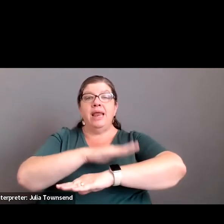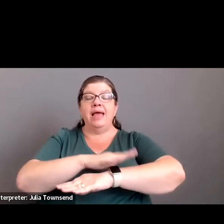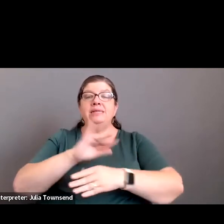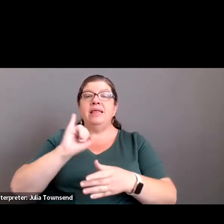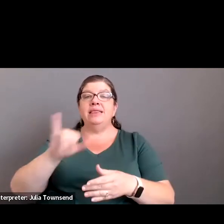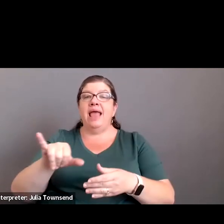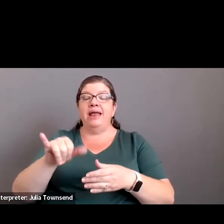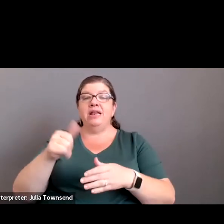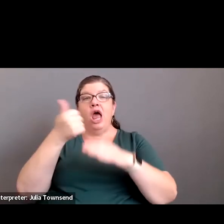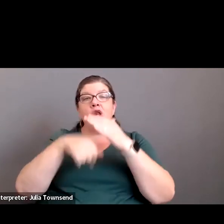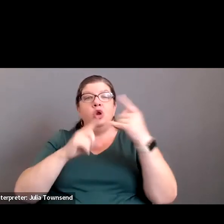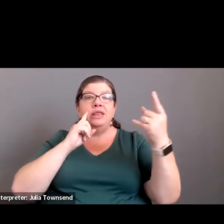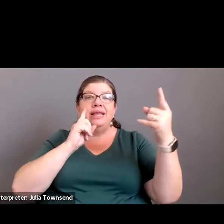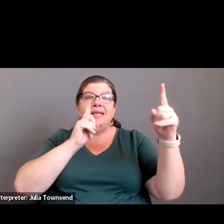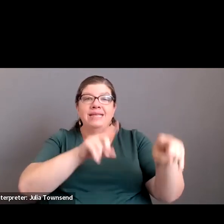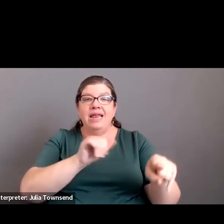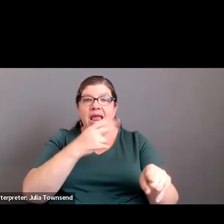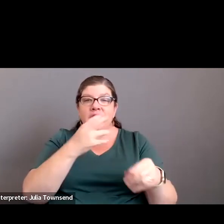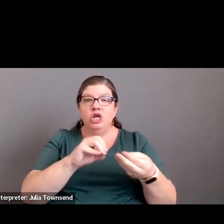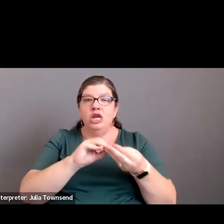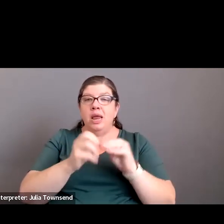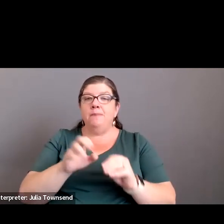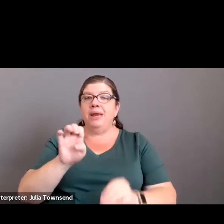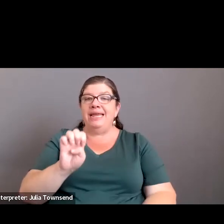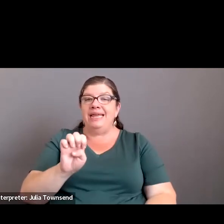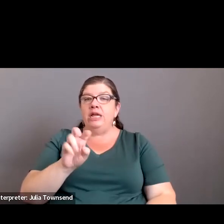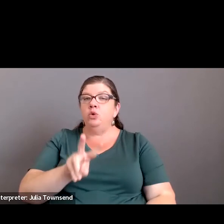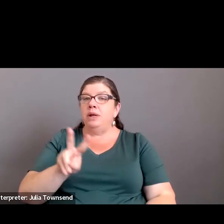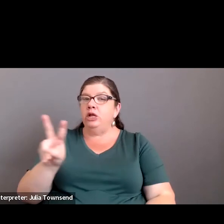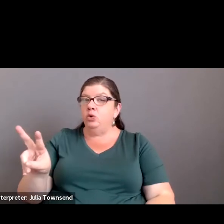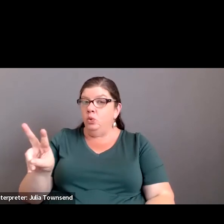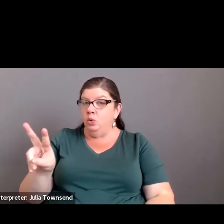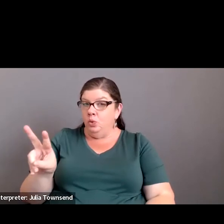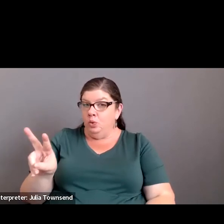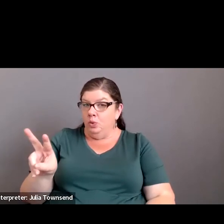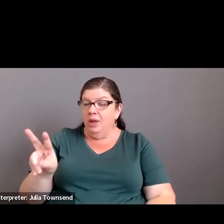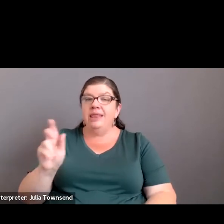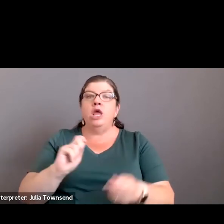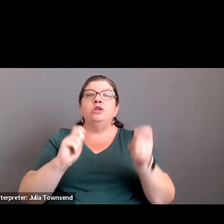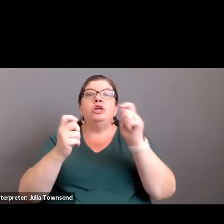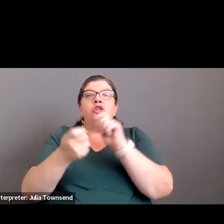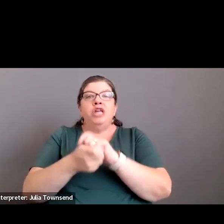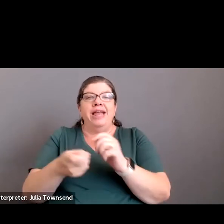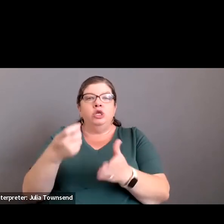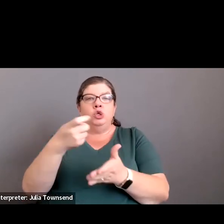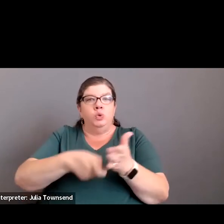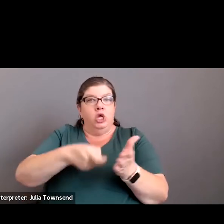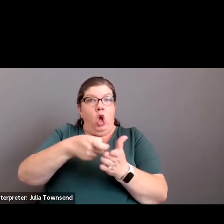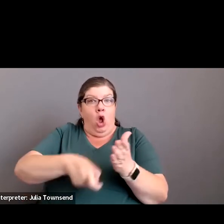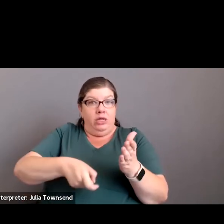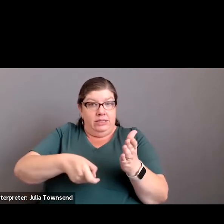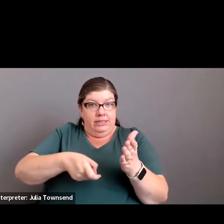Item under the consent agenda, item E 22. There is a change to the cost.